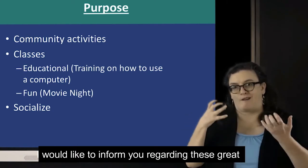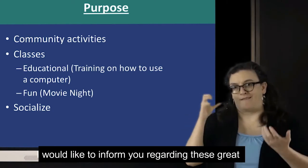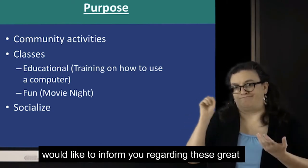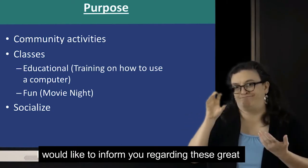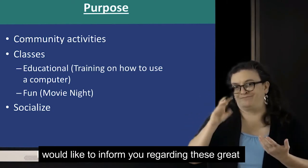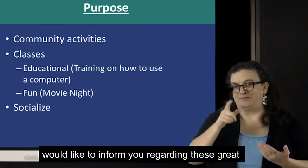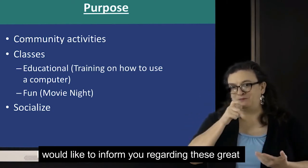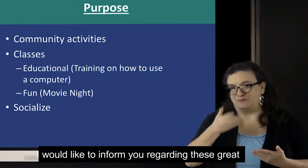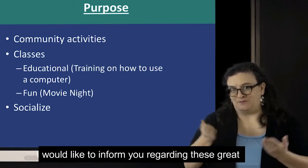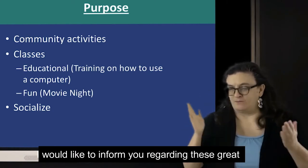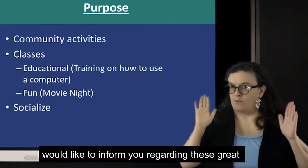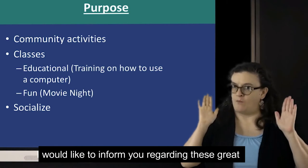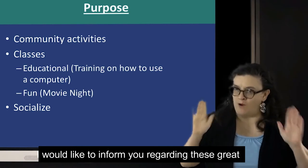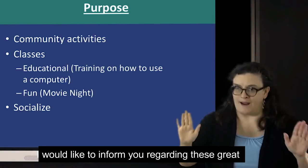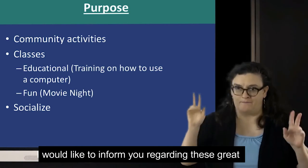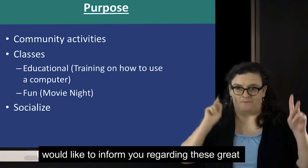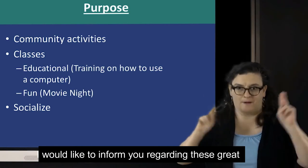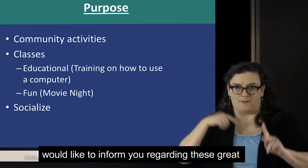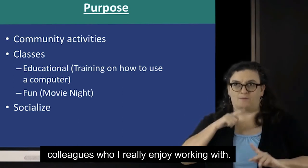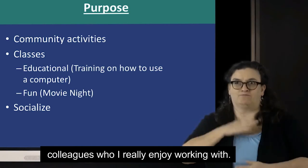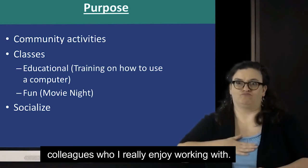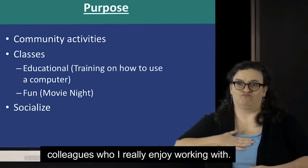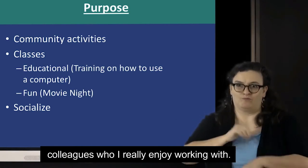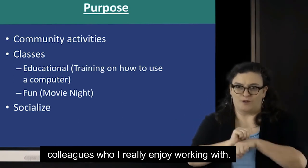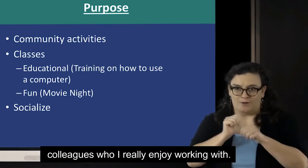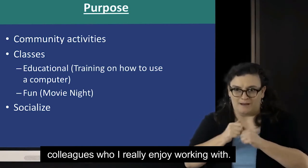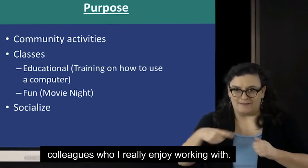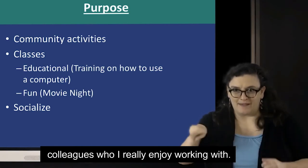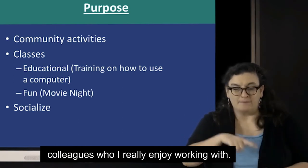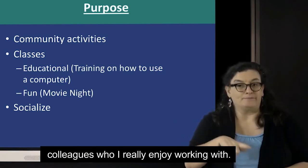So I'd like to tell you who works with our group.